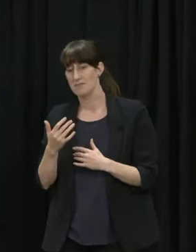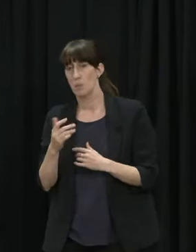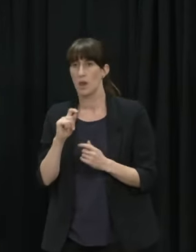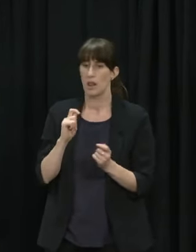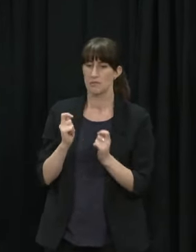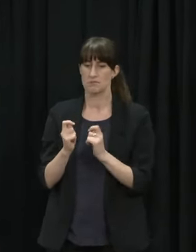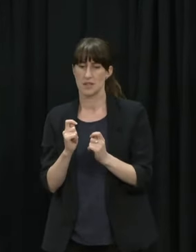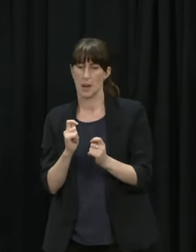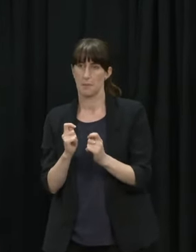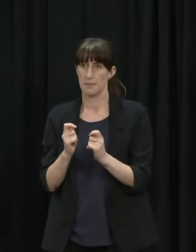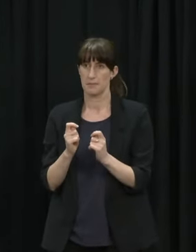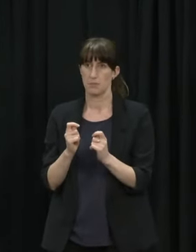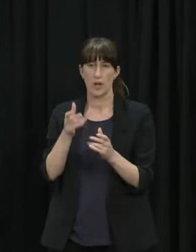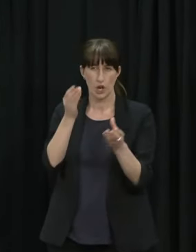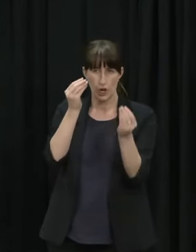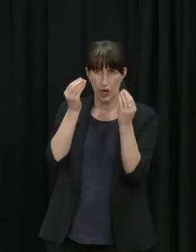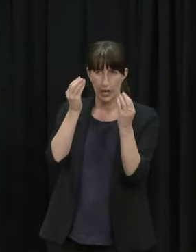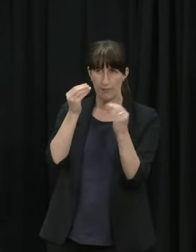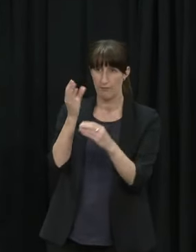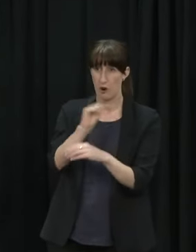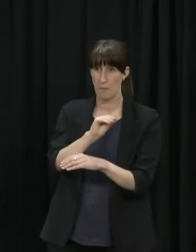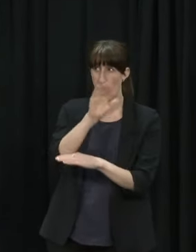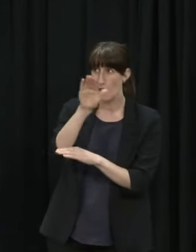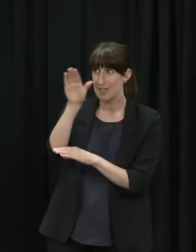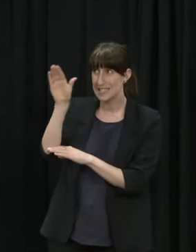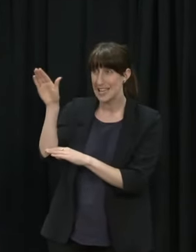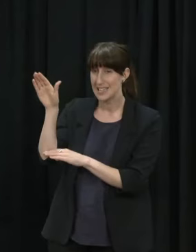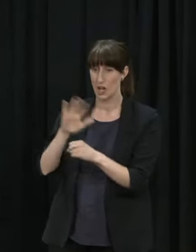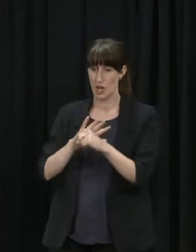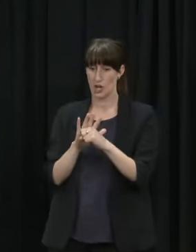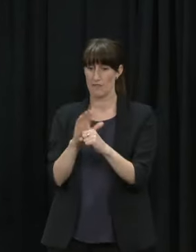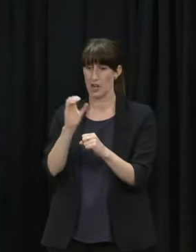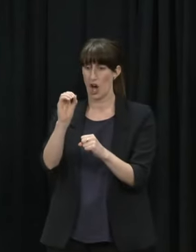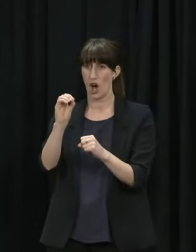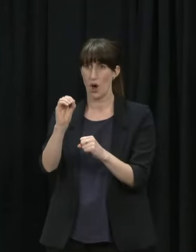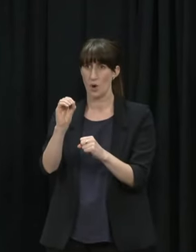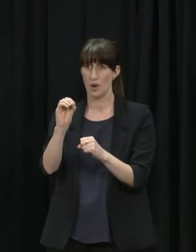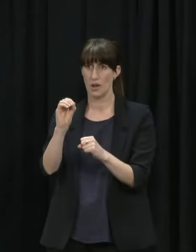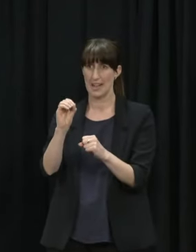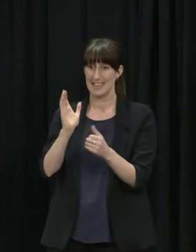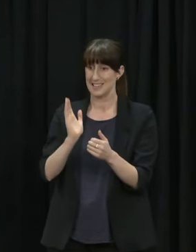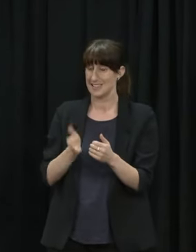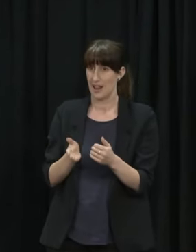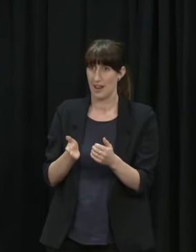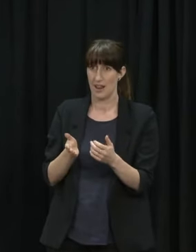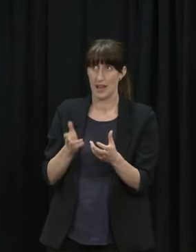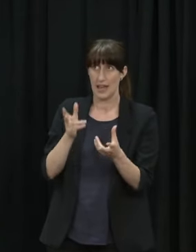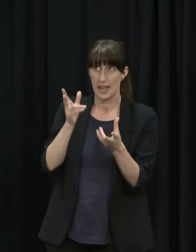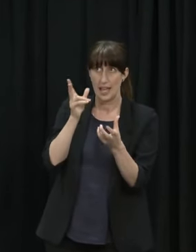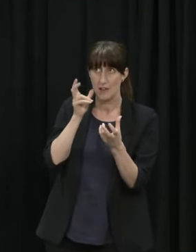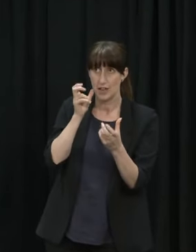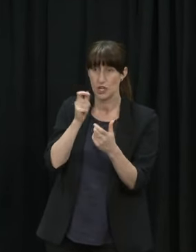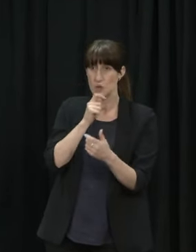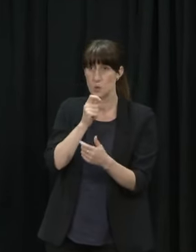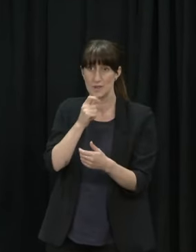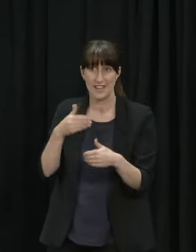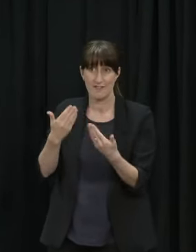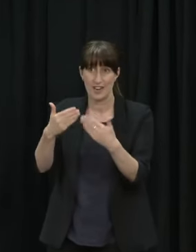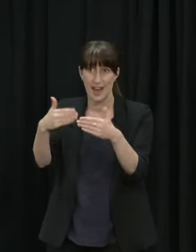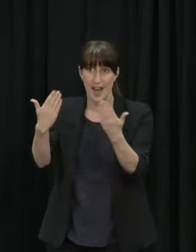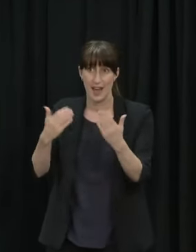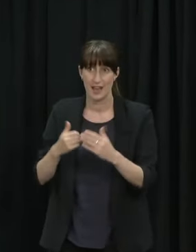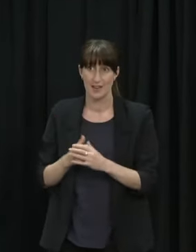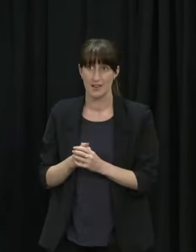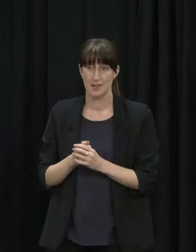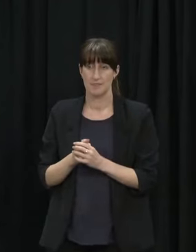international knowledge base around Omicron is still relatively new and it continues to grow by the day so every day that we don't have